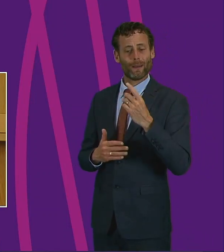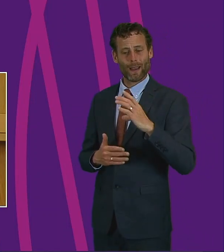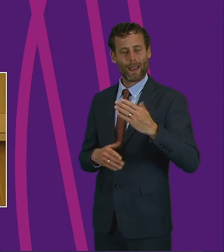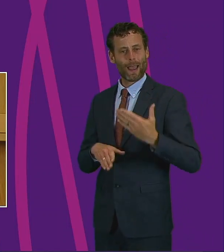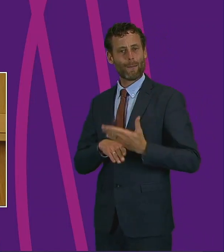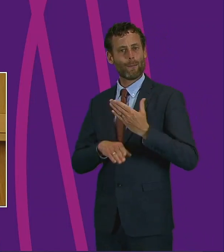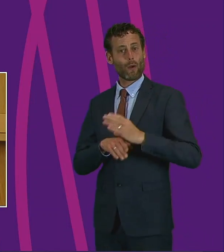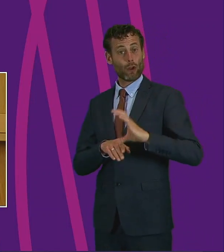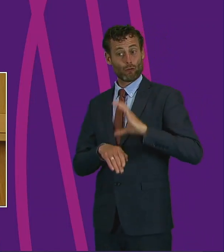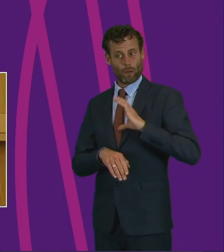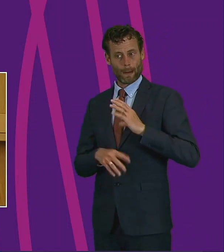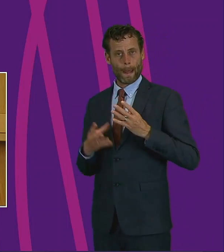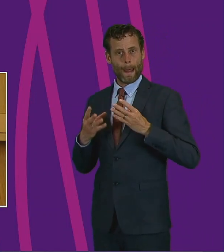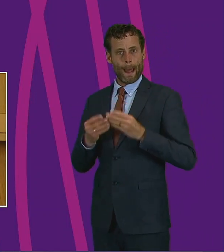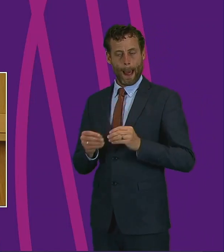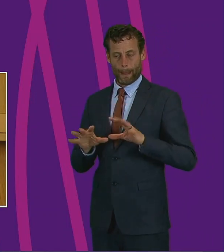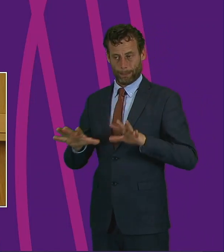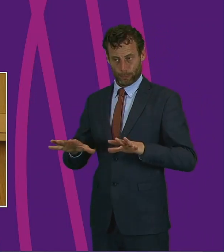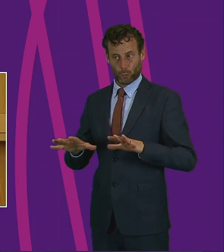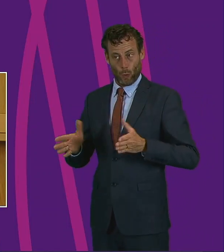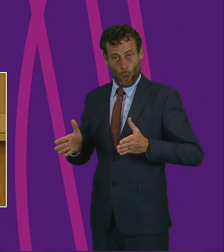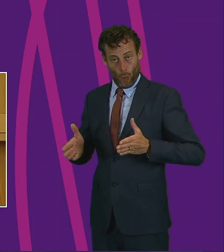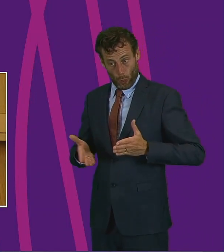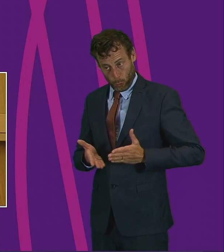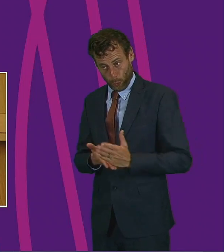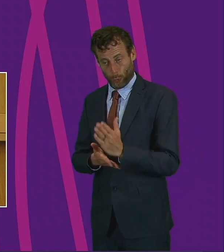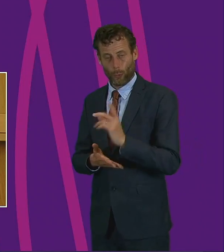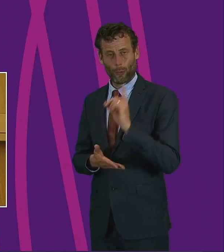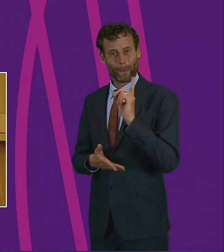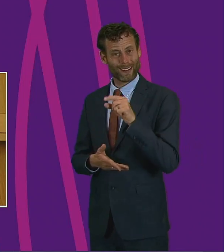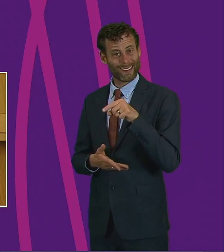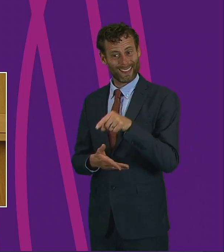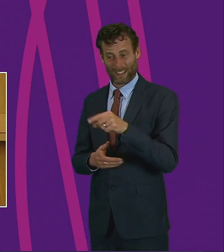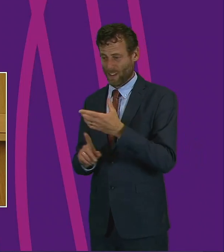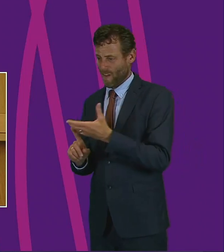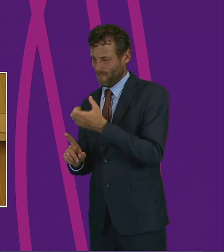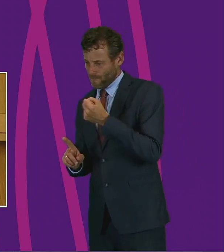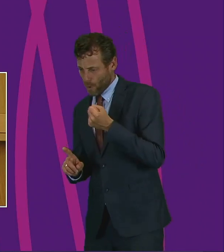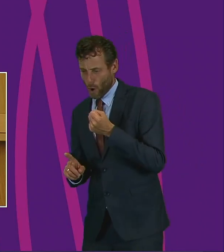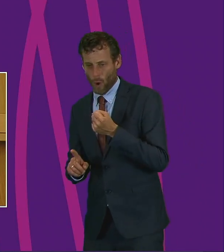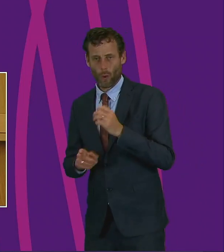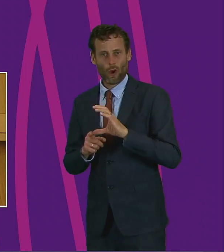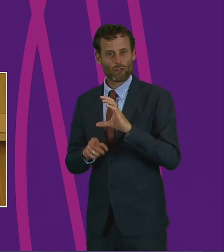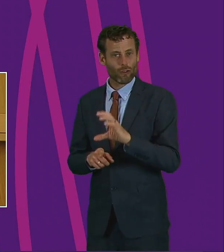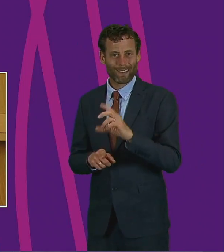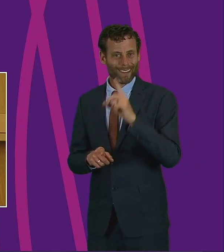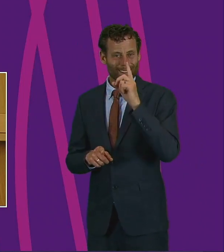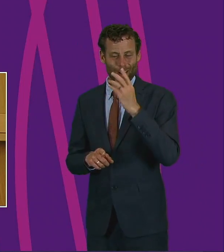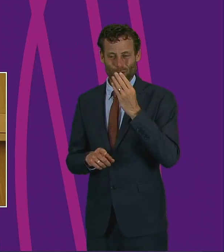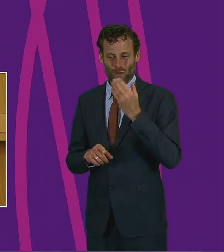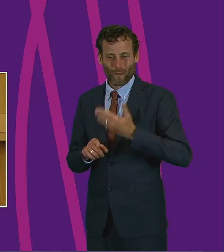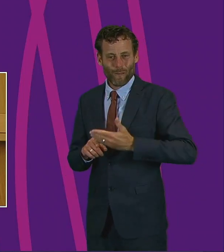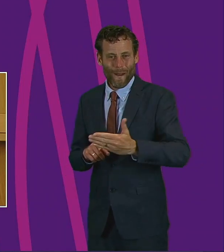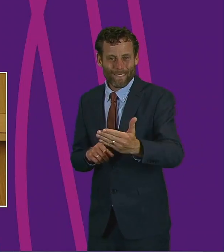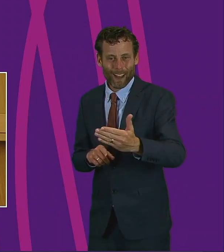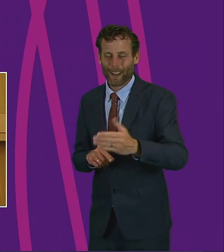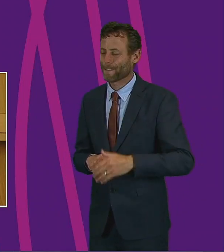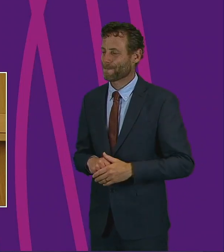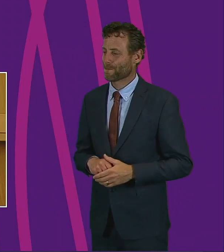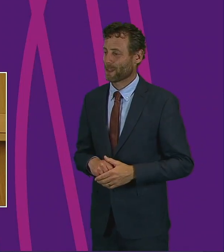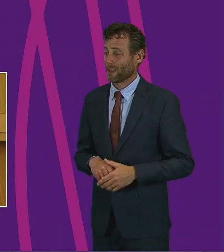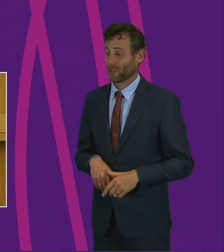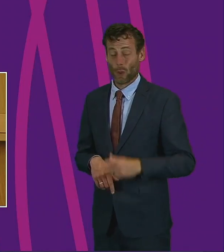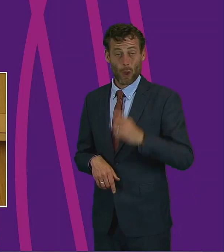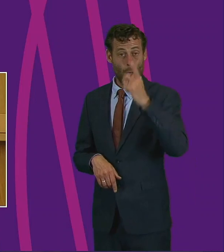hardships of COVID, but that cannot last forever. And if the suggestion is that across the UK we could see more than 3 million